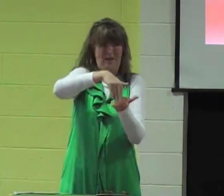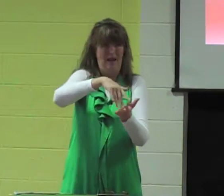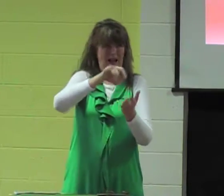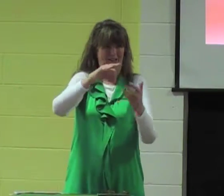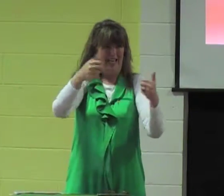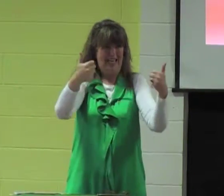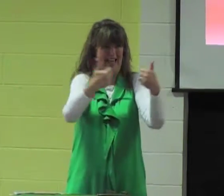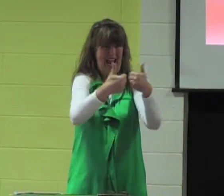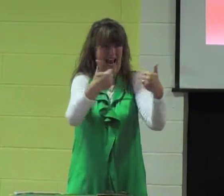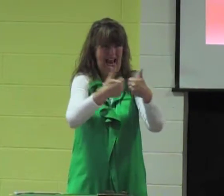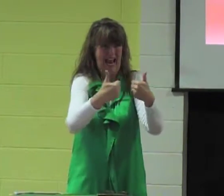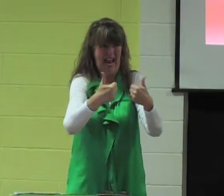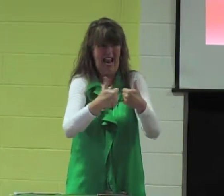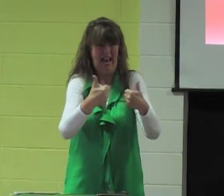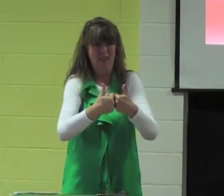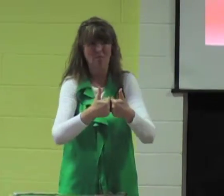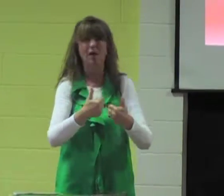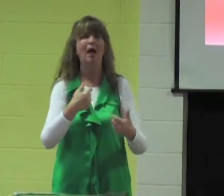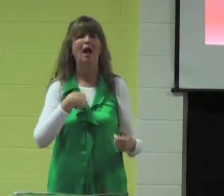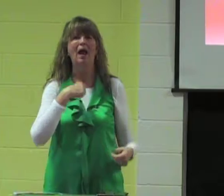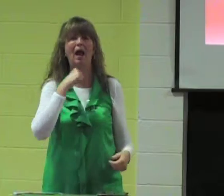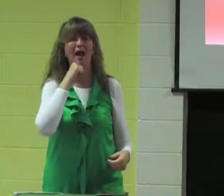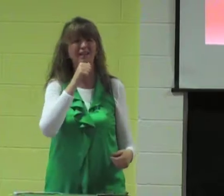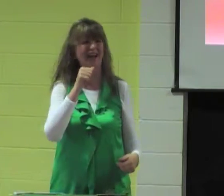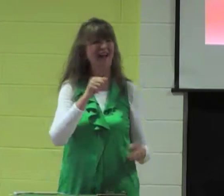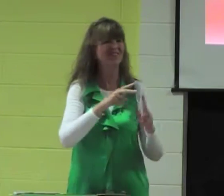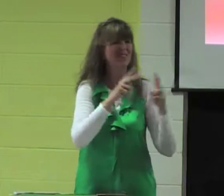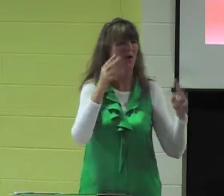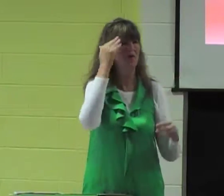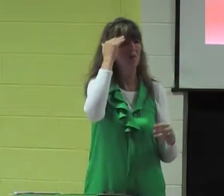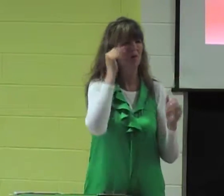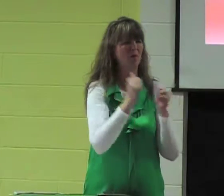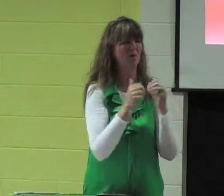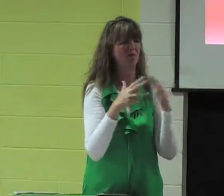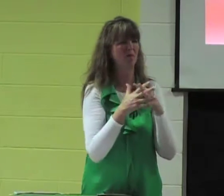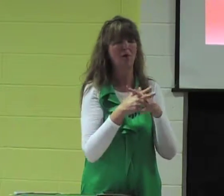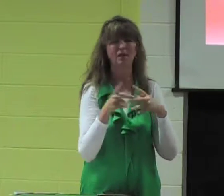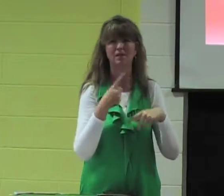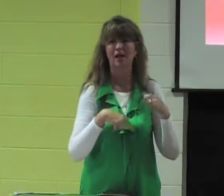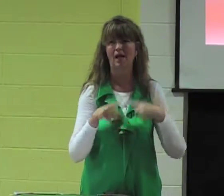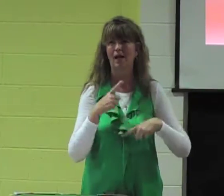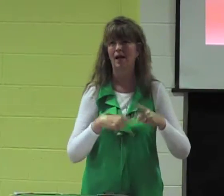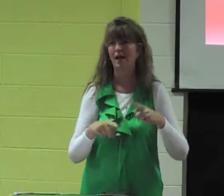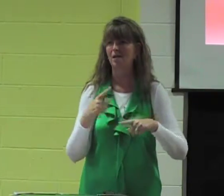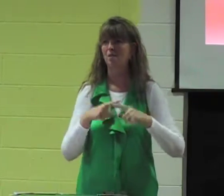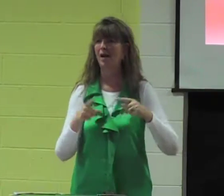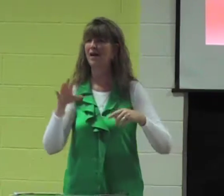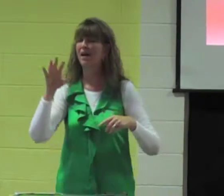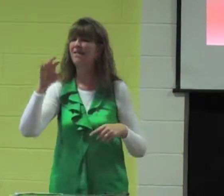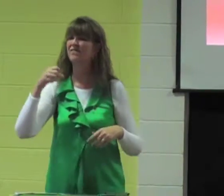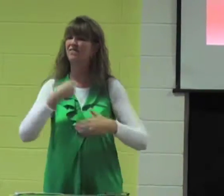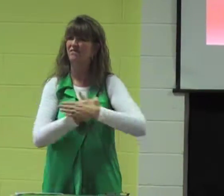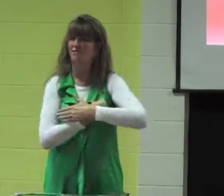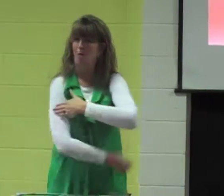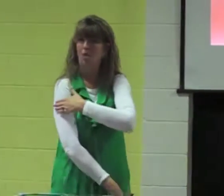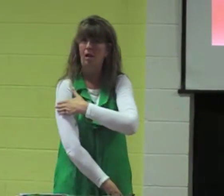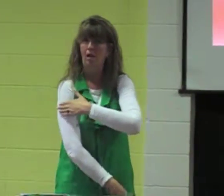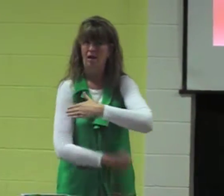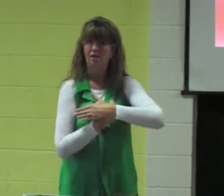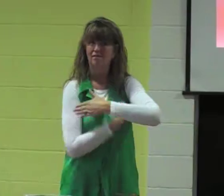Right in the middle of the game. I'm not very familiar with football science internally, but